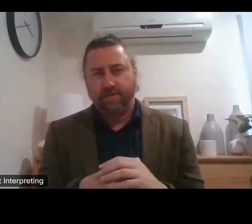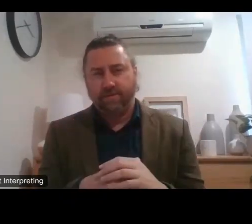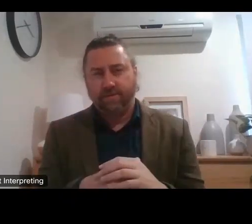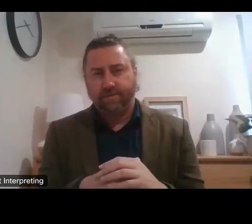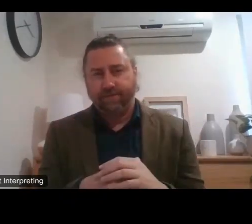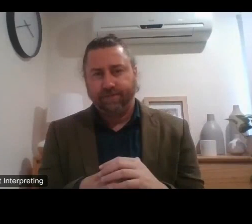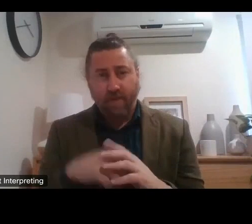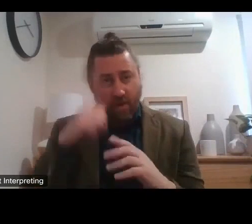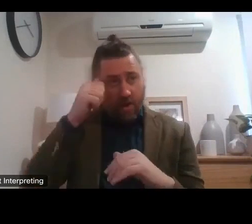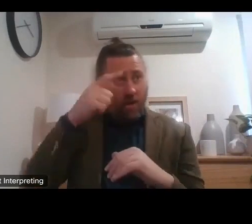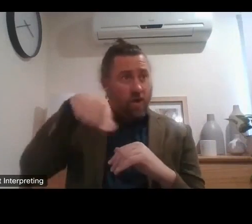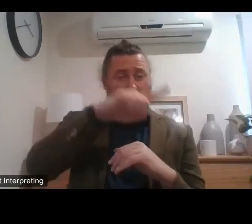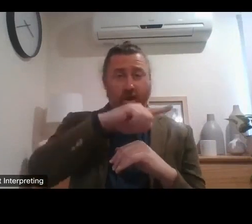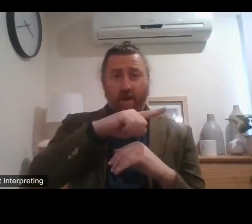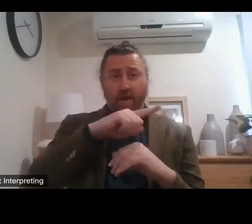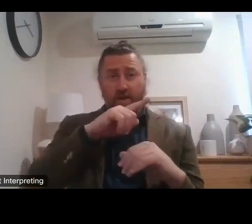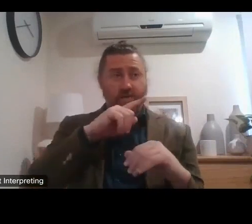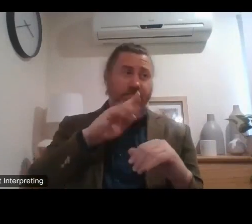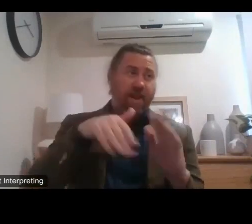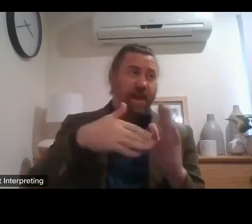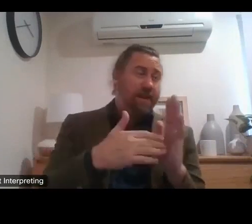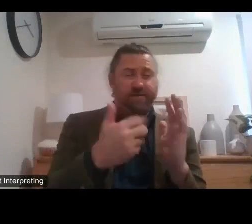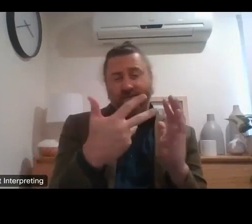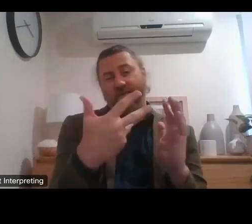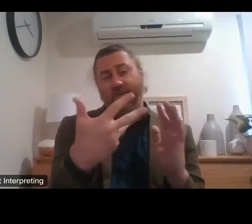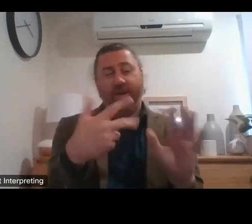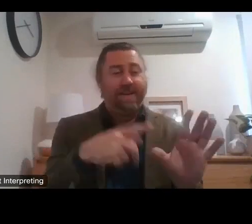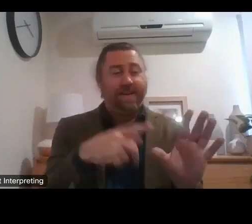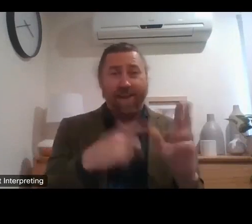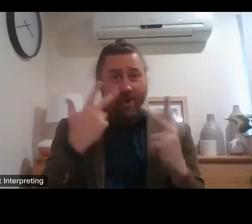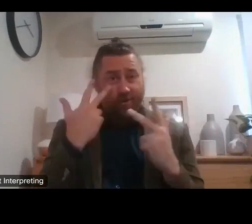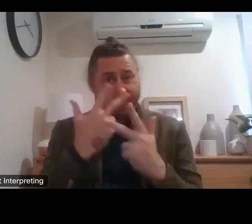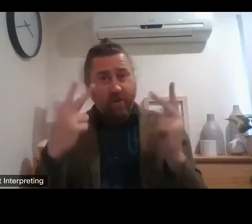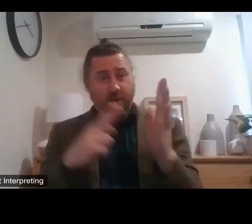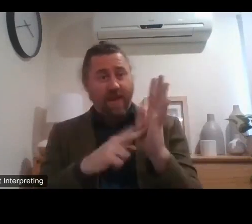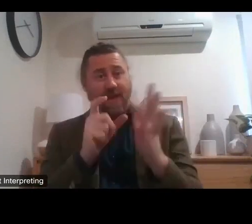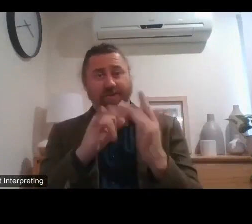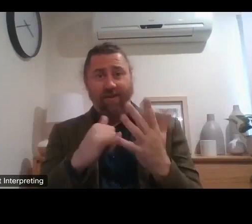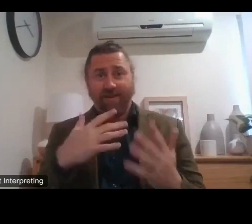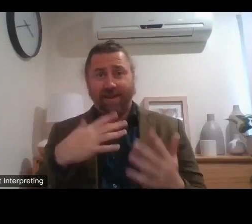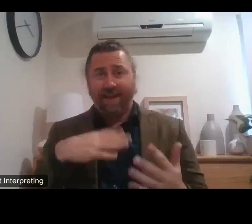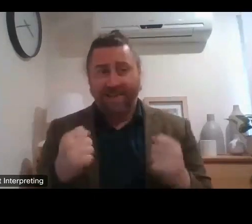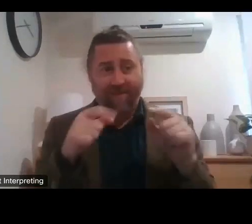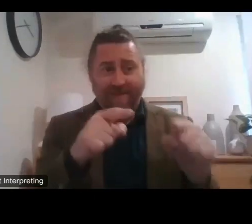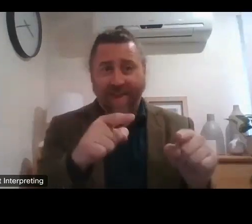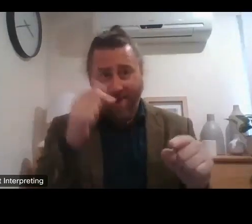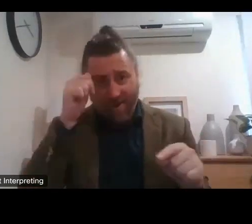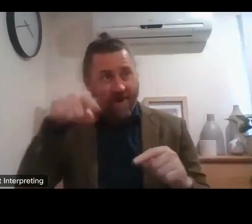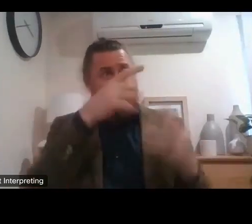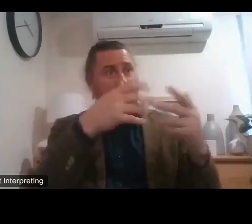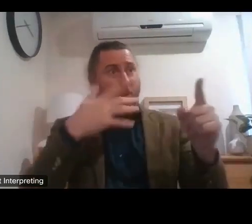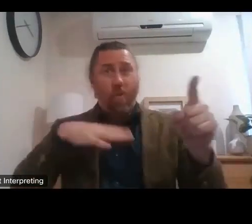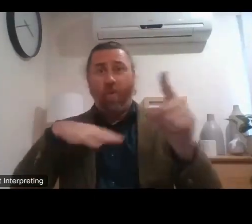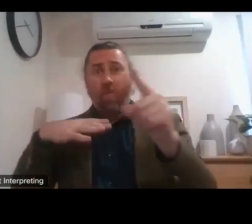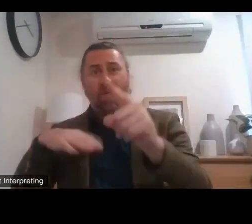unmet need has emerged in the last nine plus years shows the need for this scheme. But there have been too many